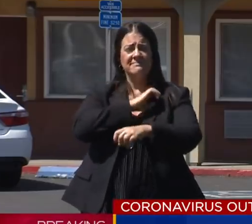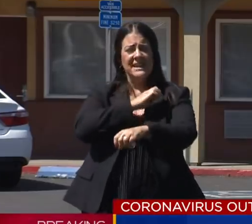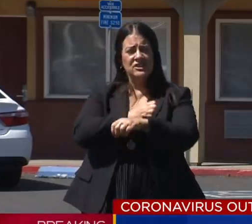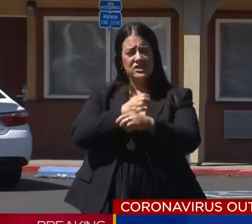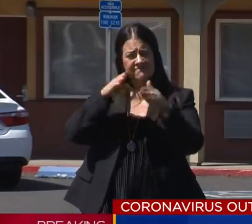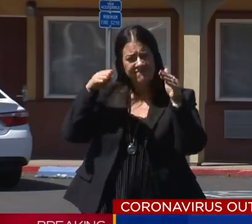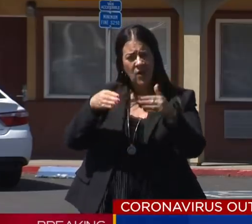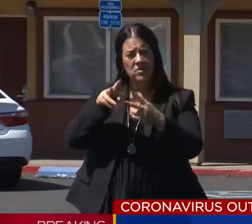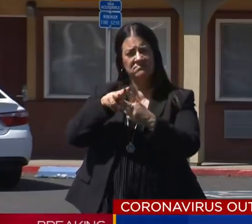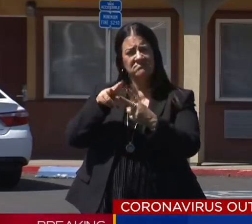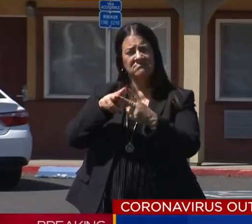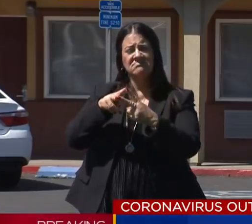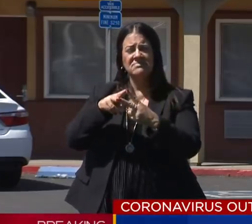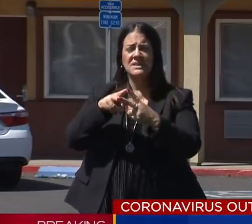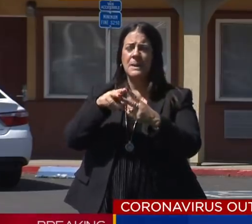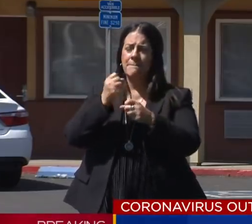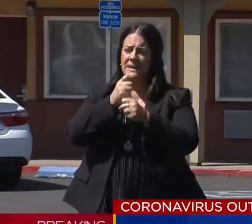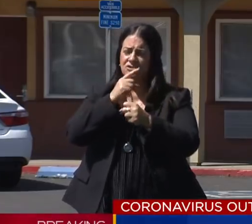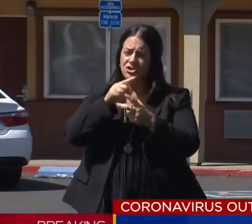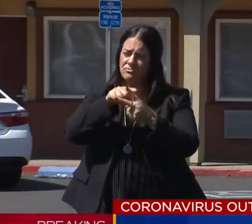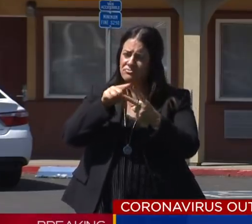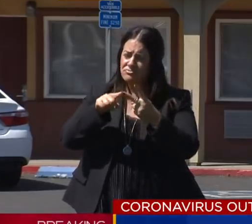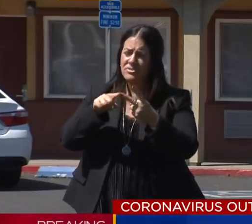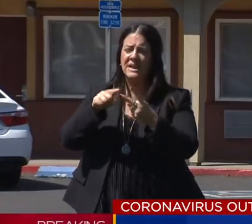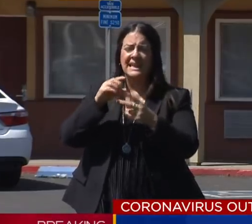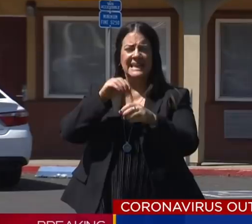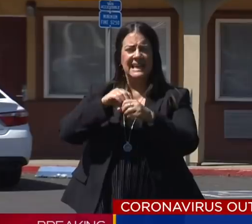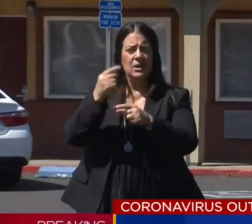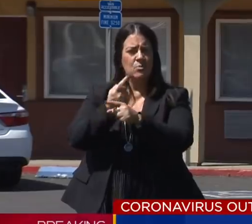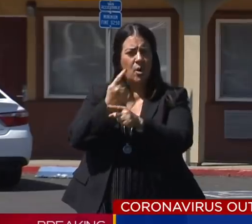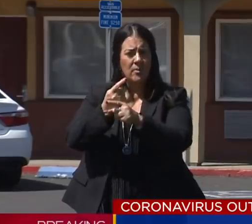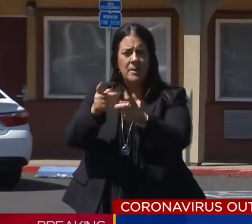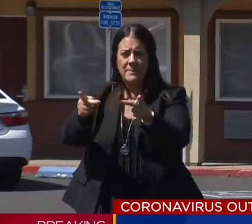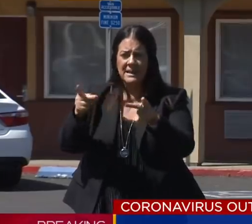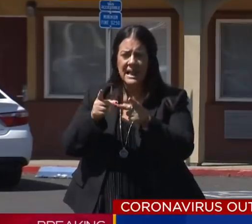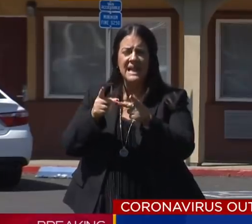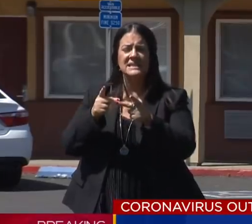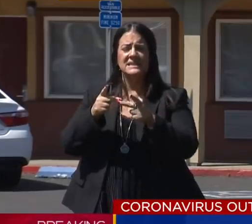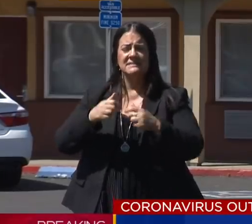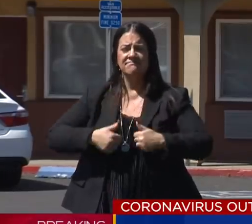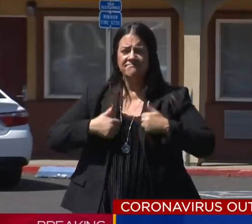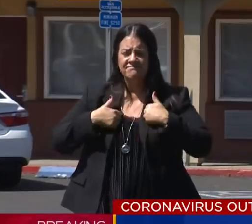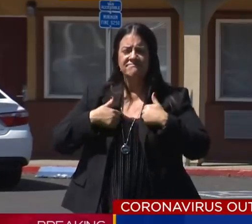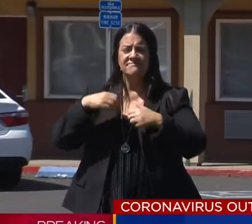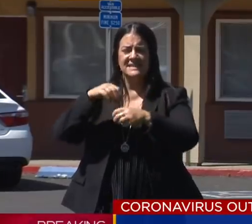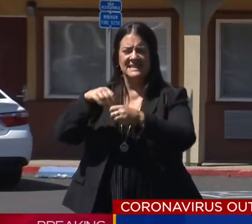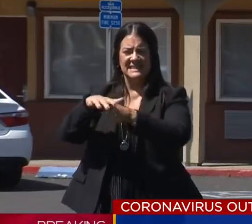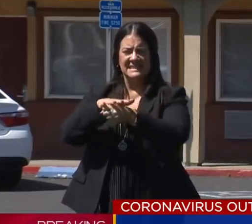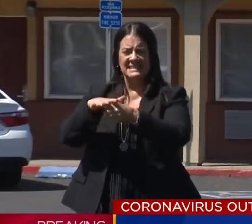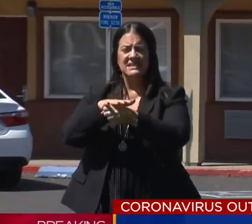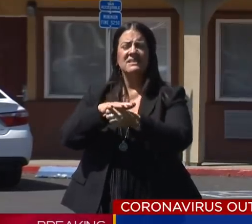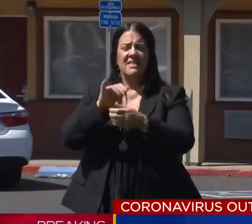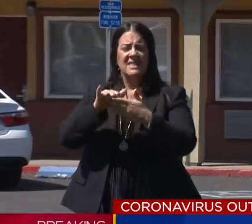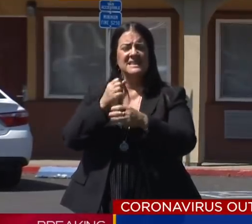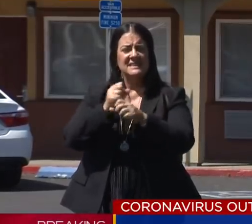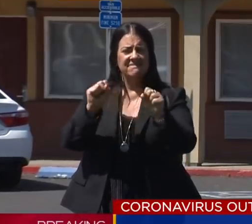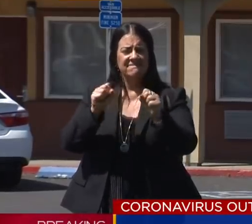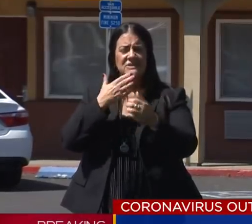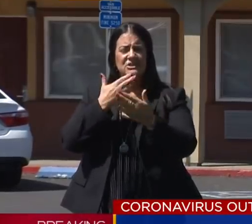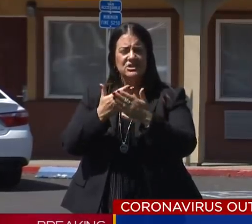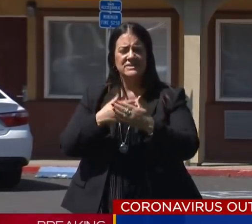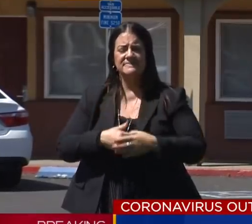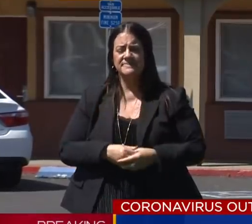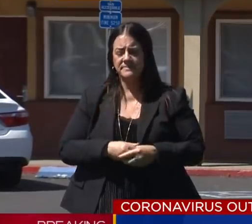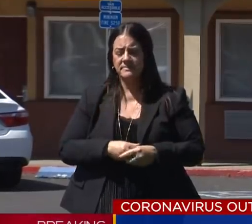resides and appropriately. So because the vulnerabilities within those populations within those communities. But more broadly,